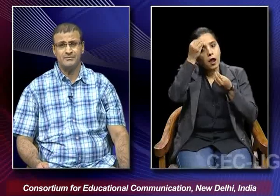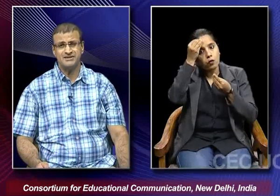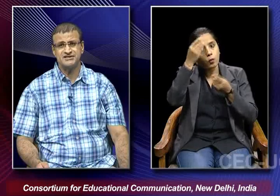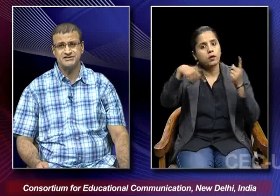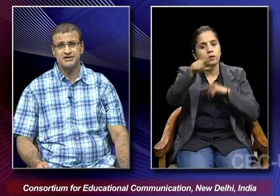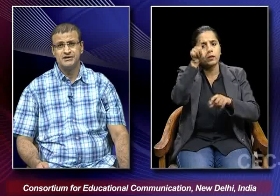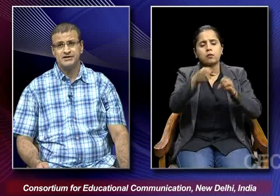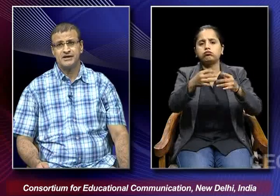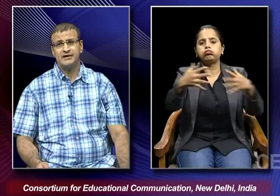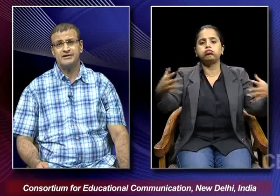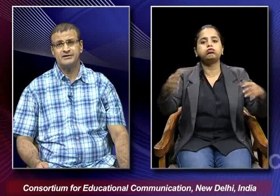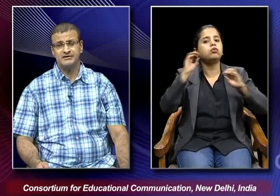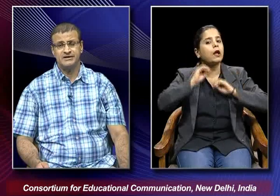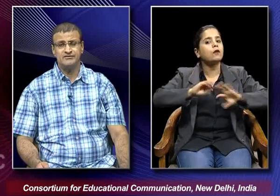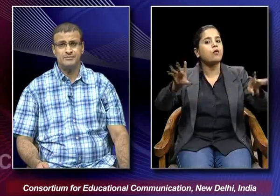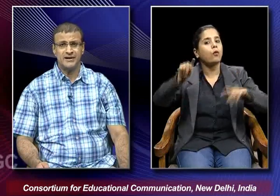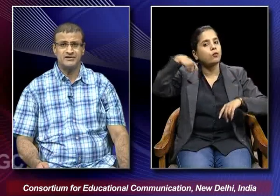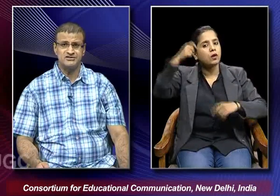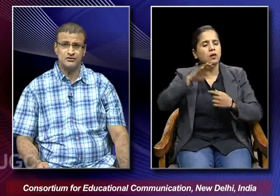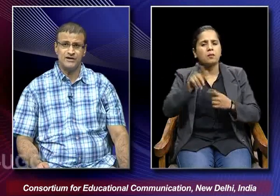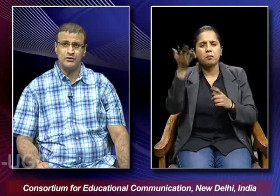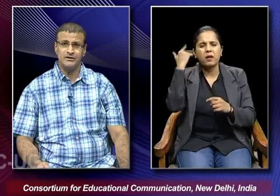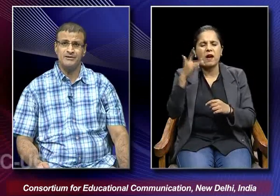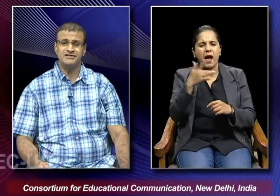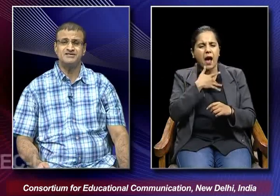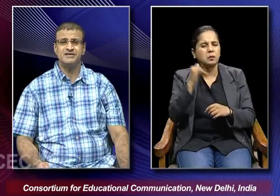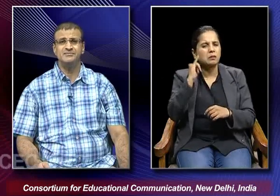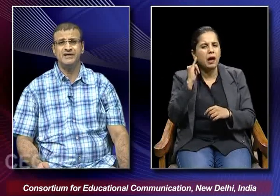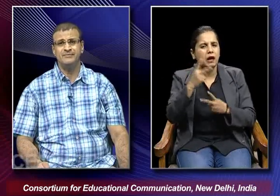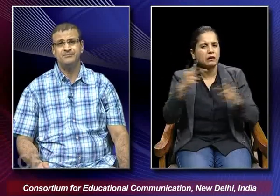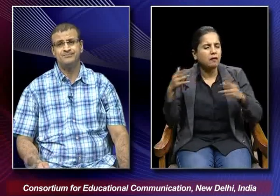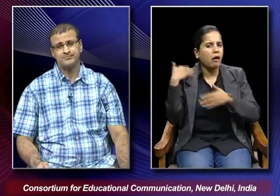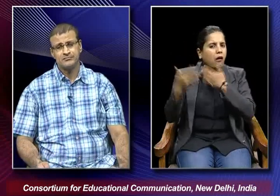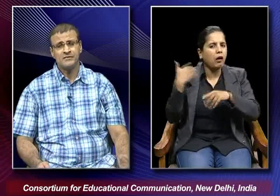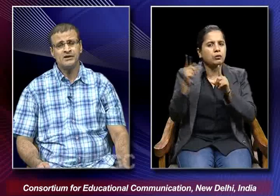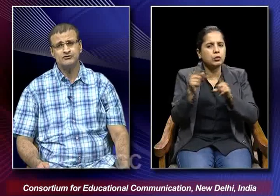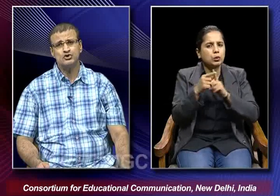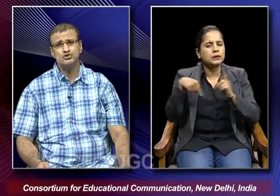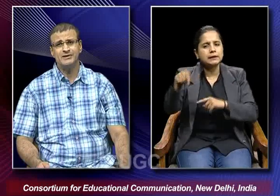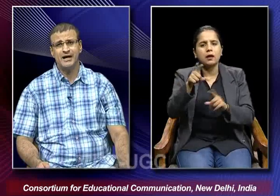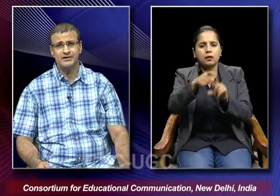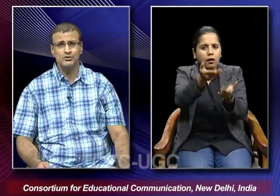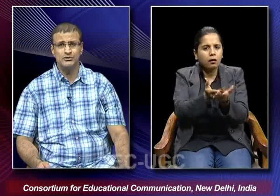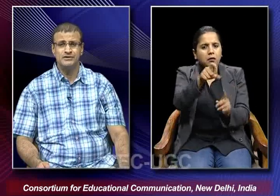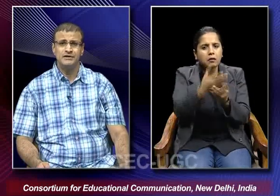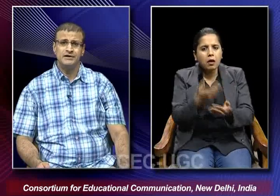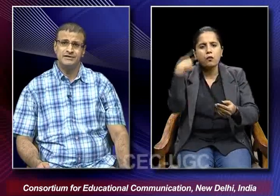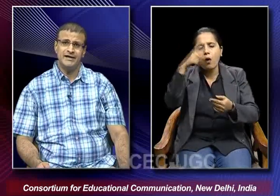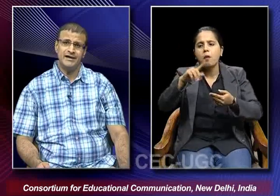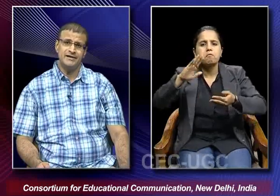masses regarding the evil practice of dowry but at the same time it was also being argued